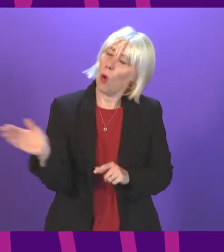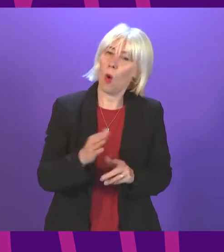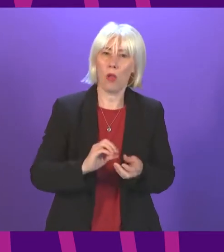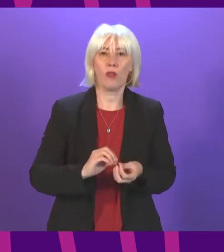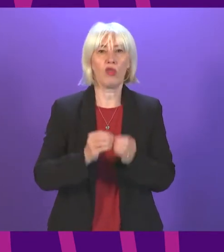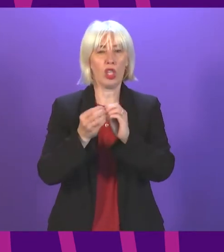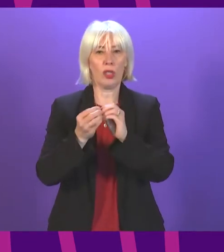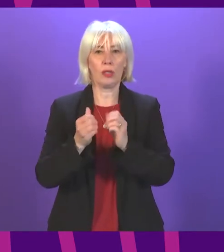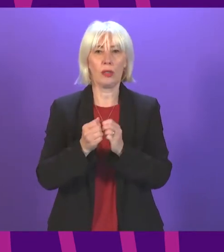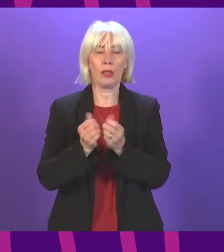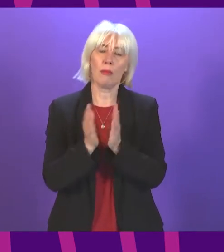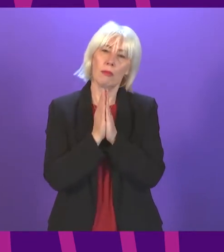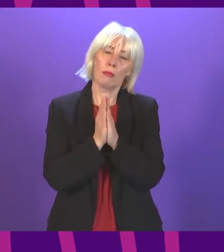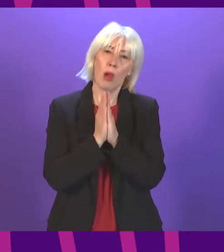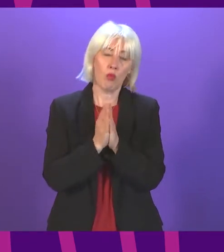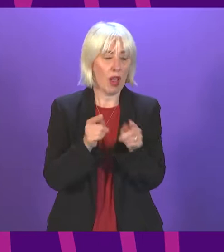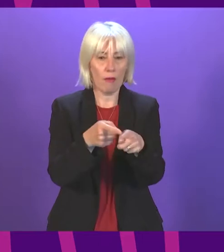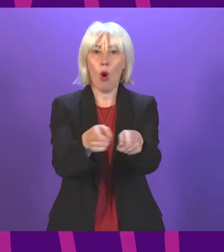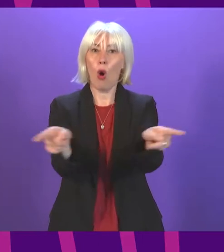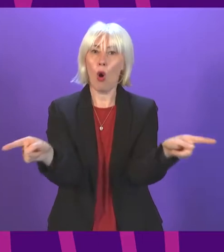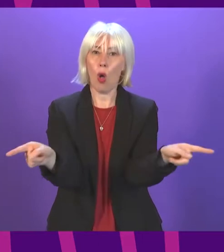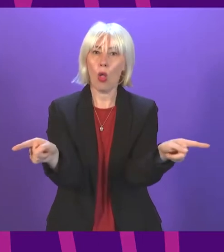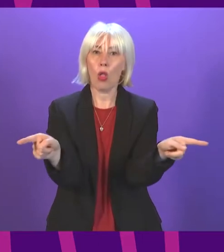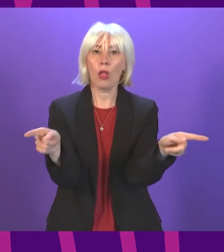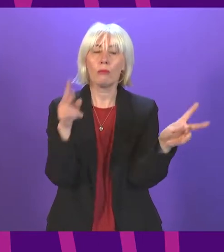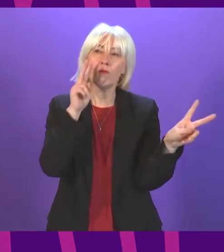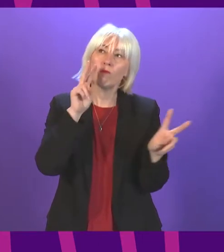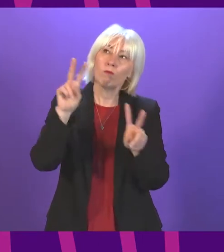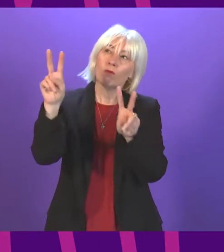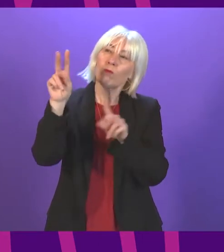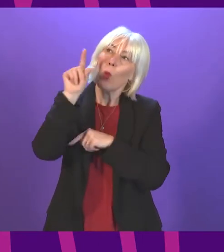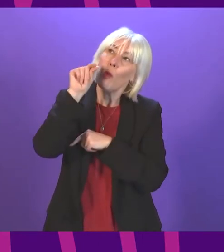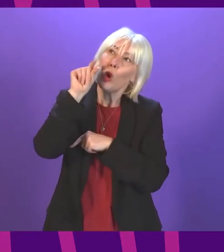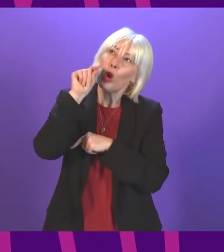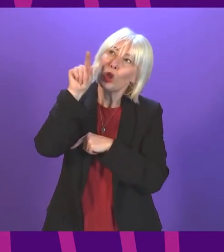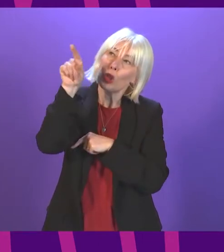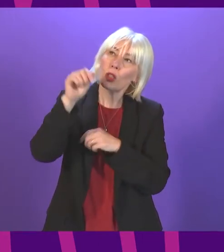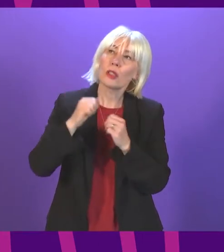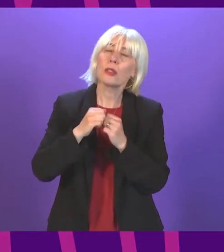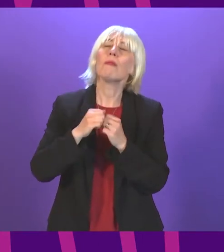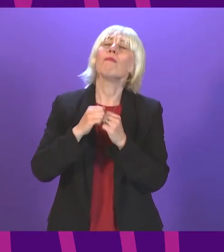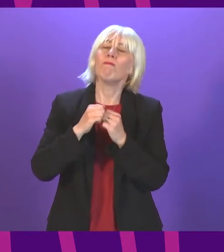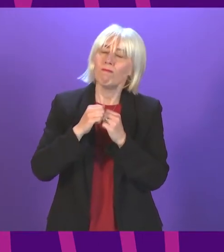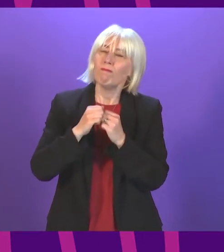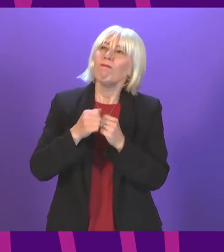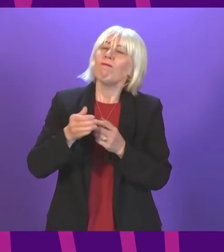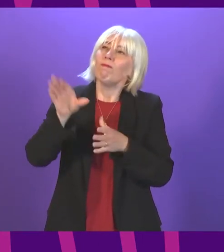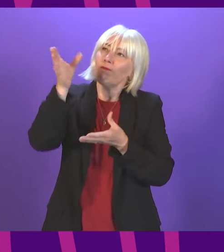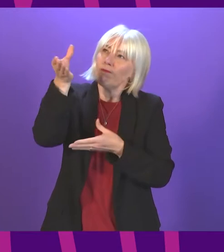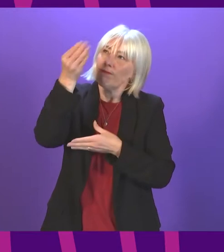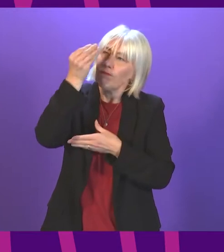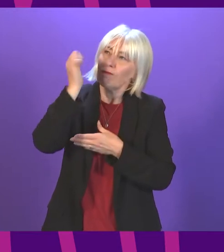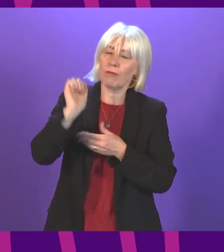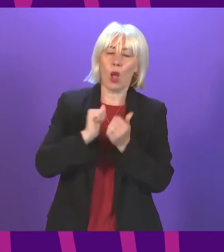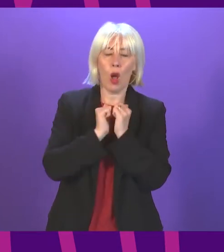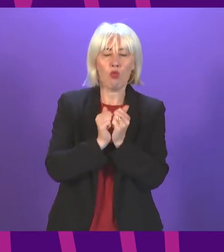PRAYER FOR ALL OF YOU IS THAT YOU WOULD LOOK AT THE BIRDS, THAT IN SEEING THEM YOU WOULD GROW IN APPRECIATION FOR OUR WORLD,